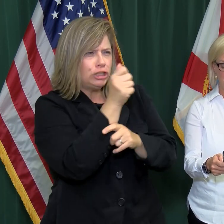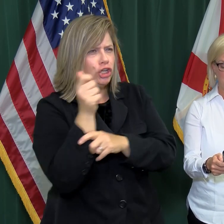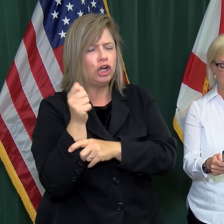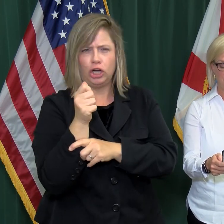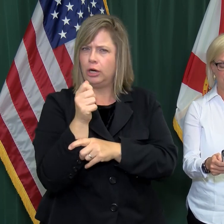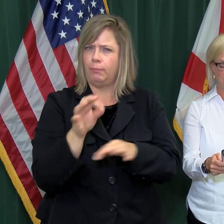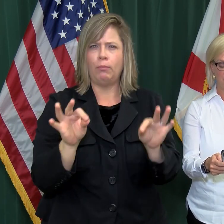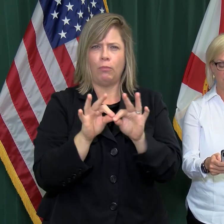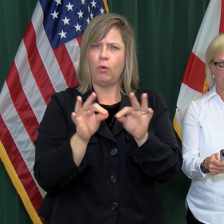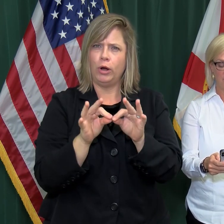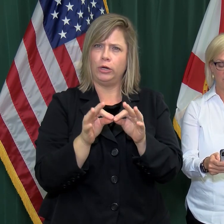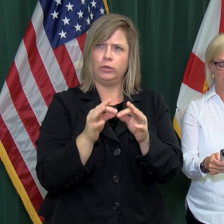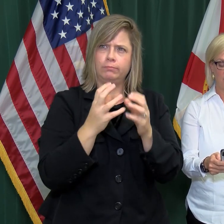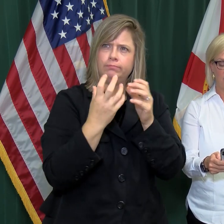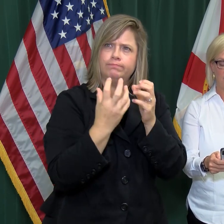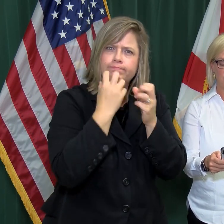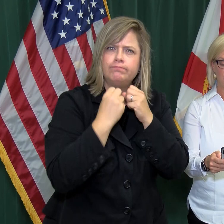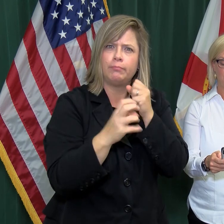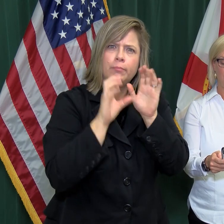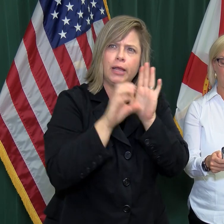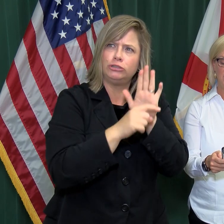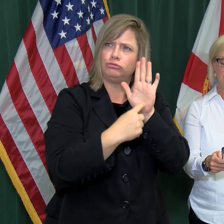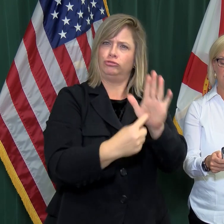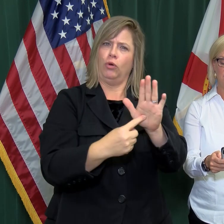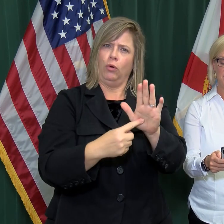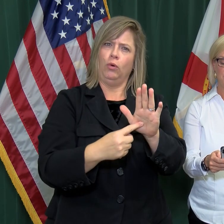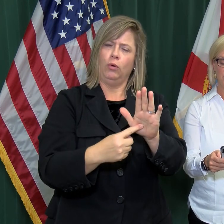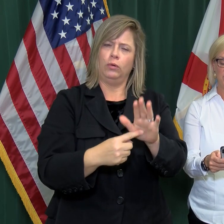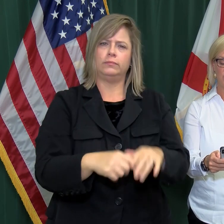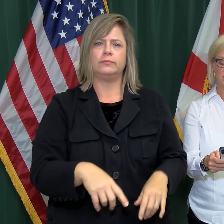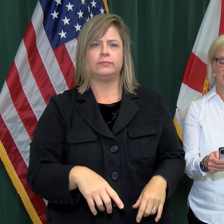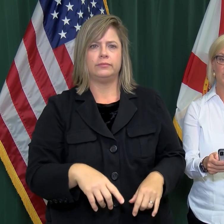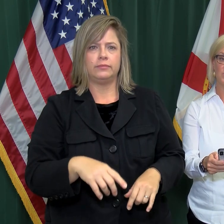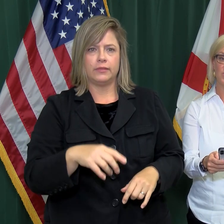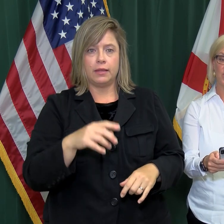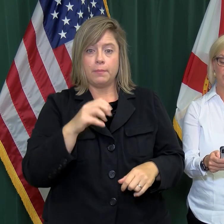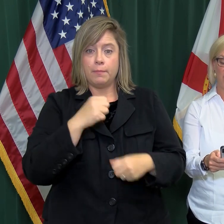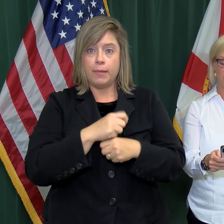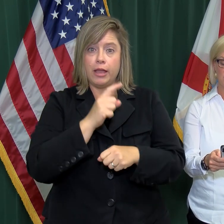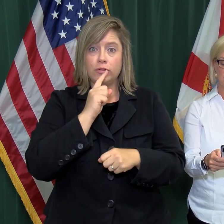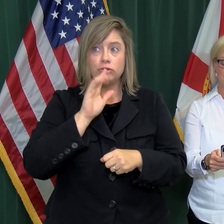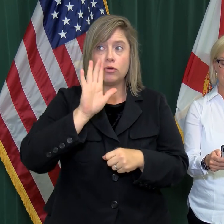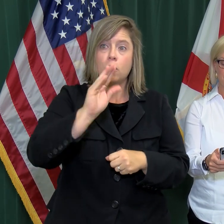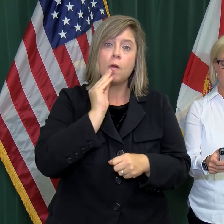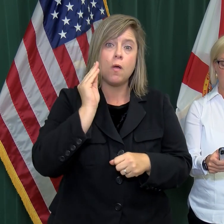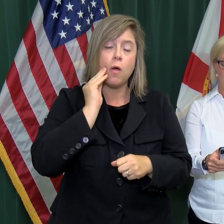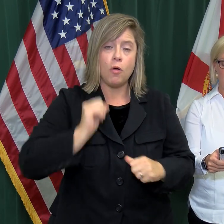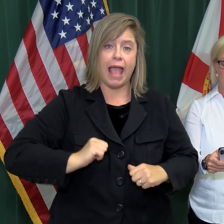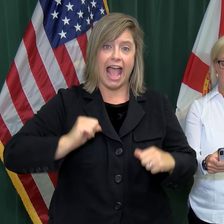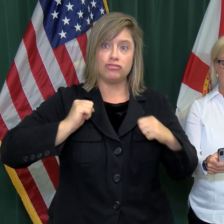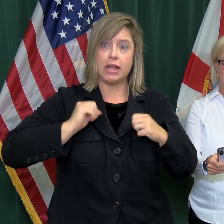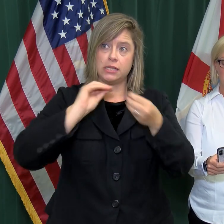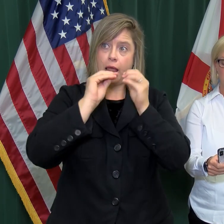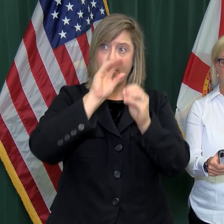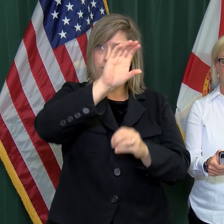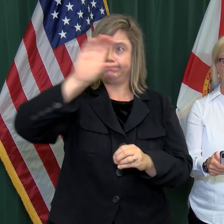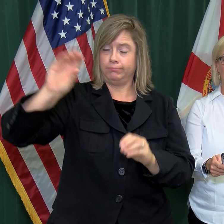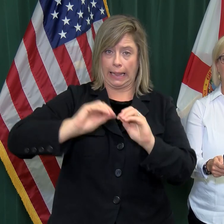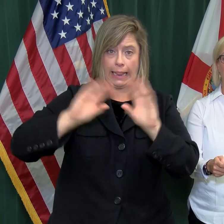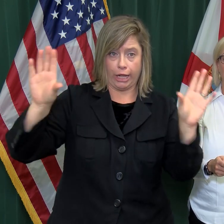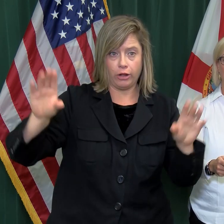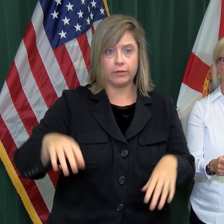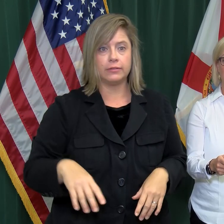it is damaged. Install prominent, visible address numbers on your house. And